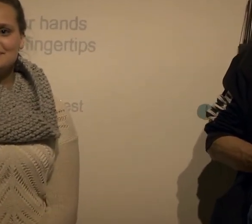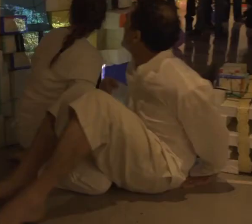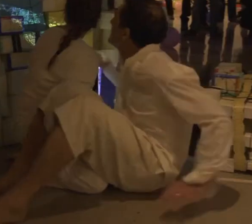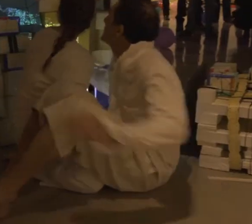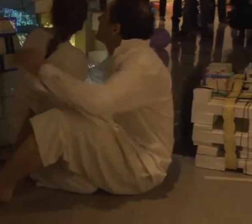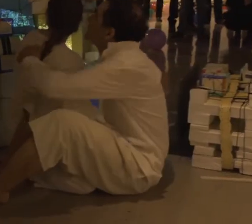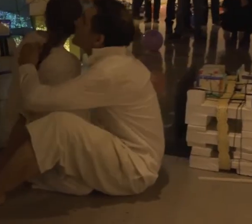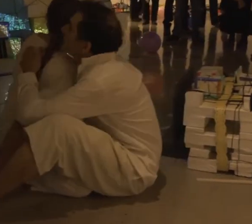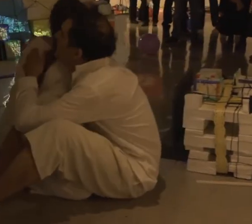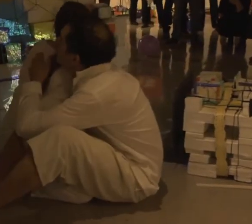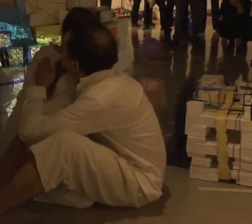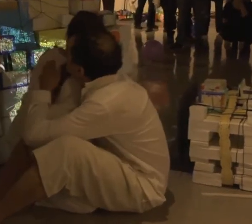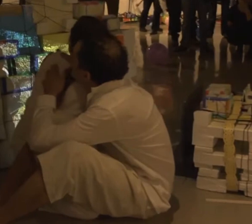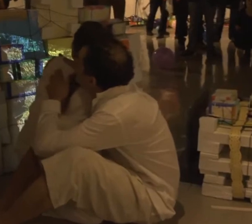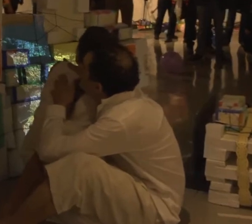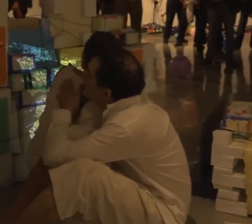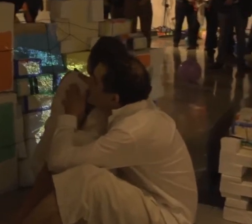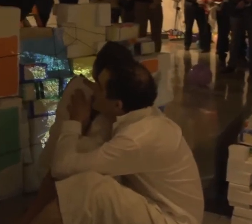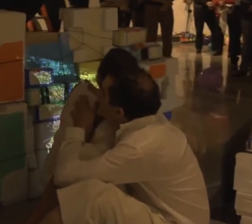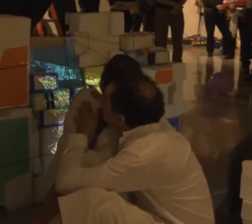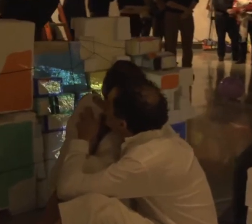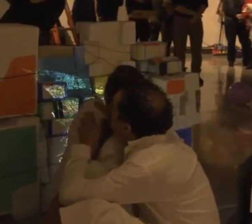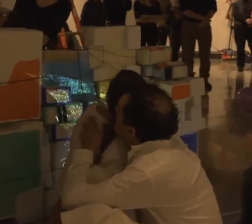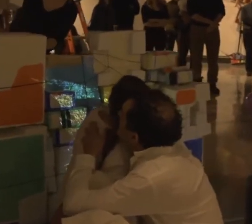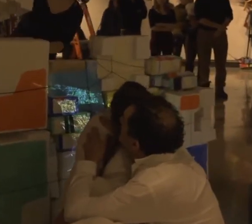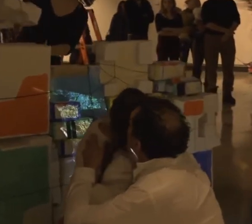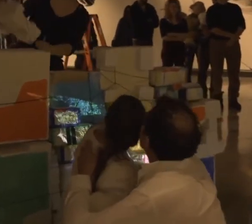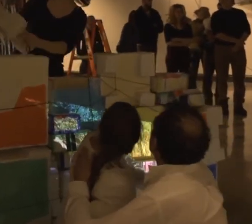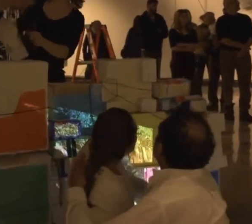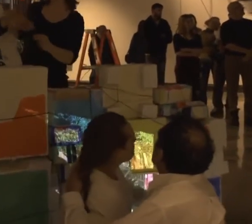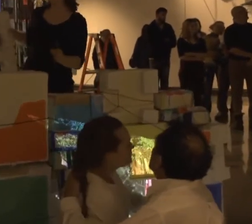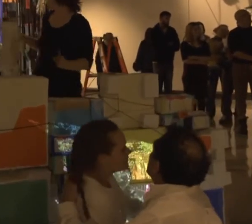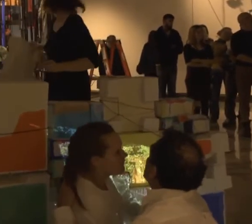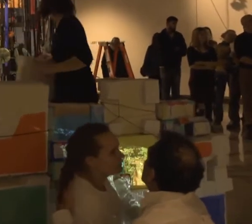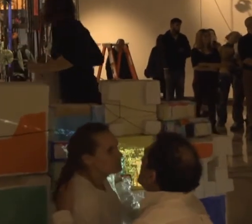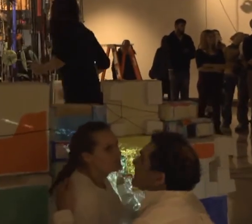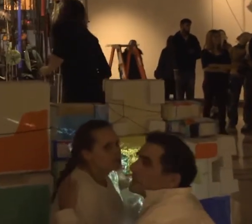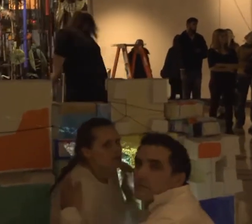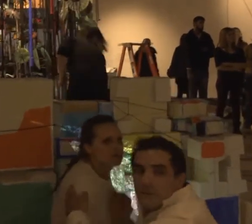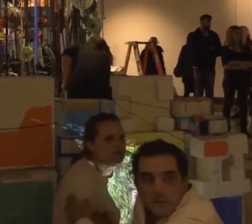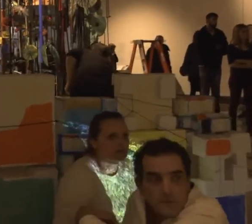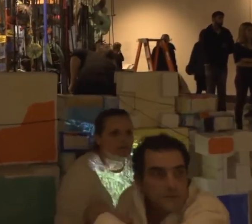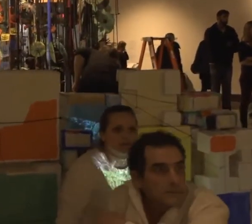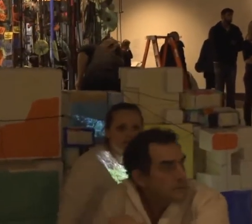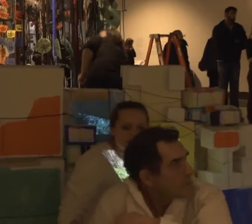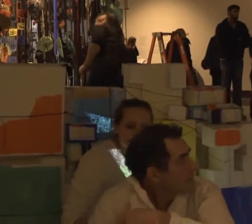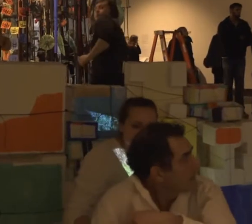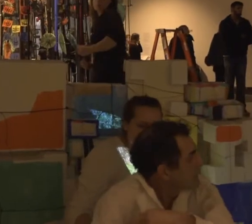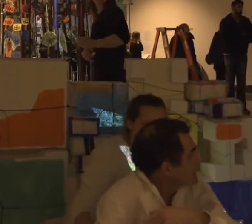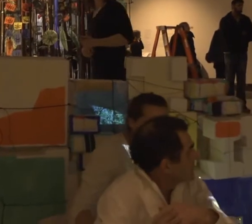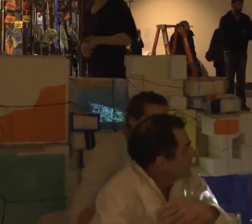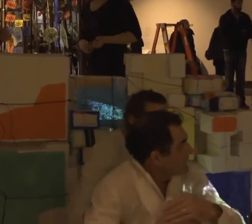culture I thought maybe I'll make another comment thanking Jeff and Barb who were here de